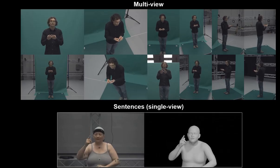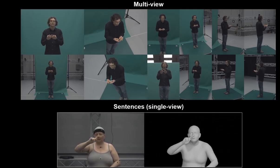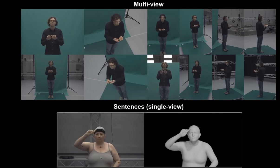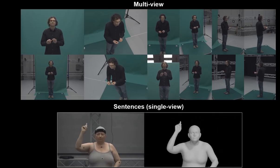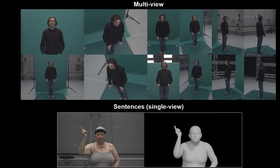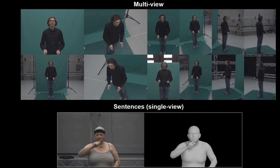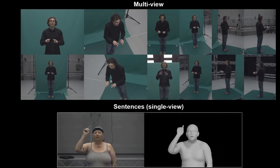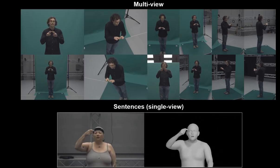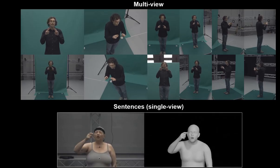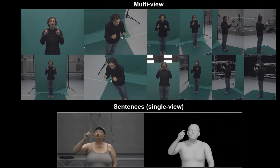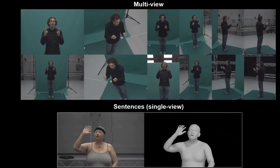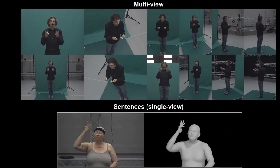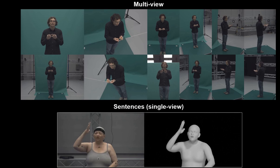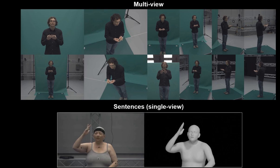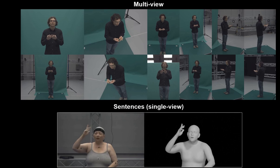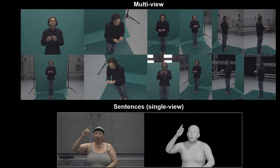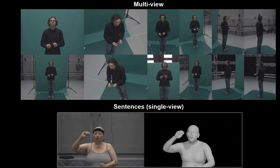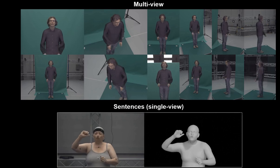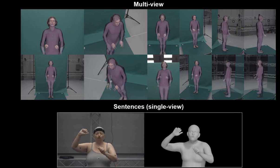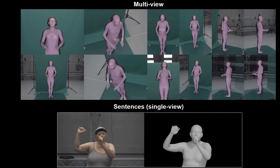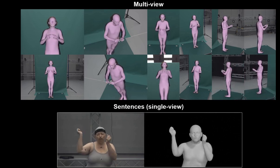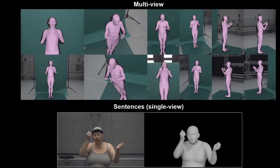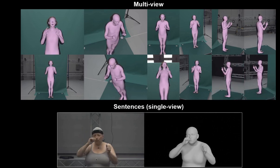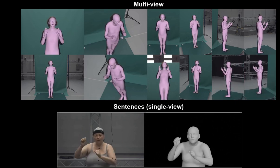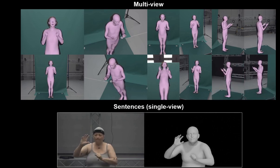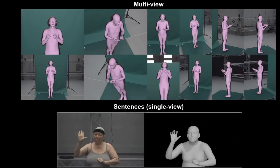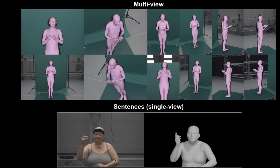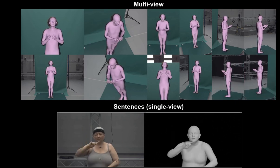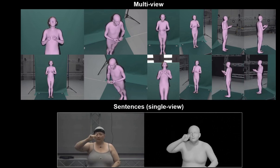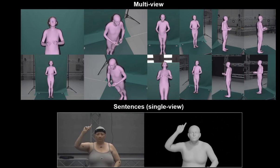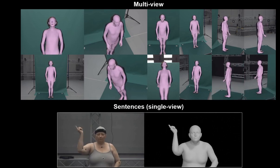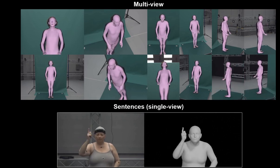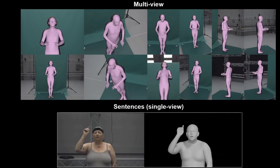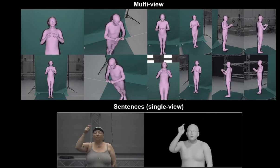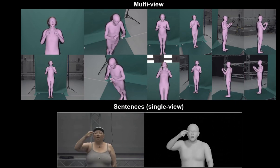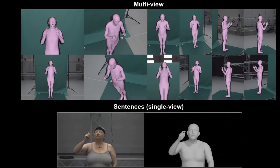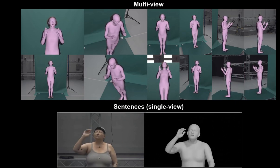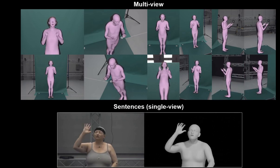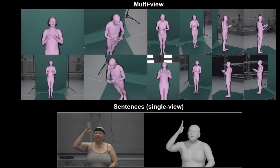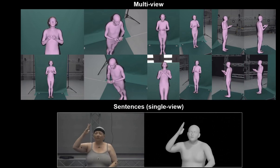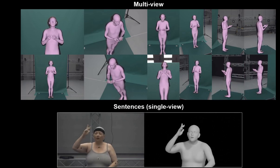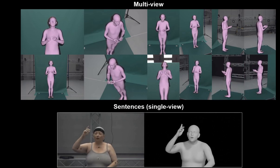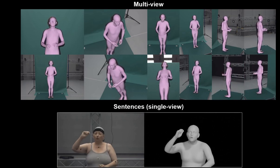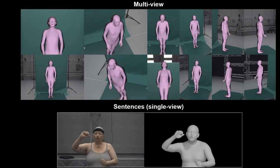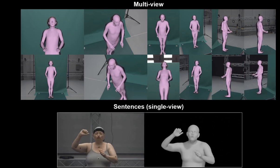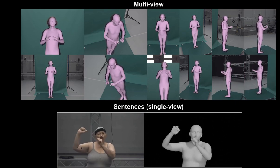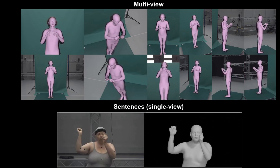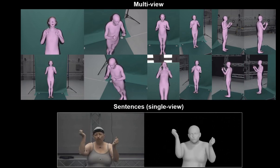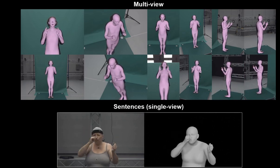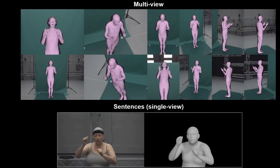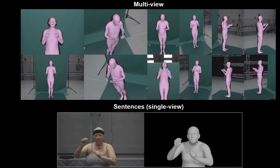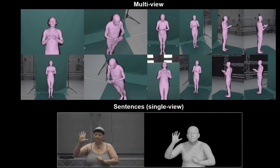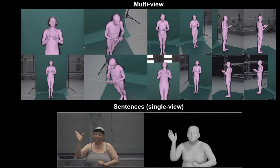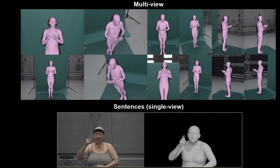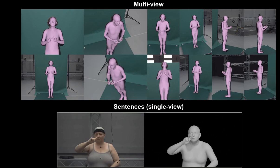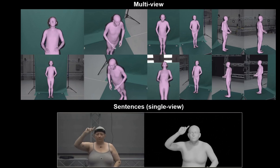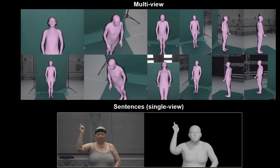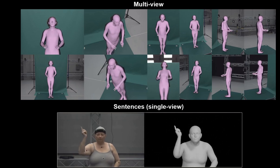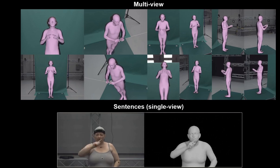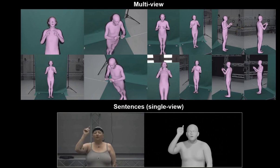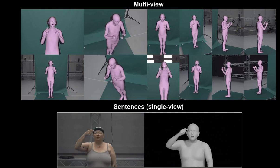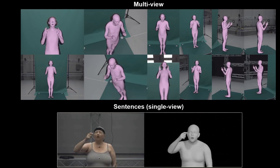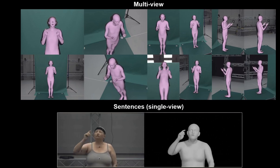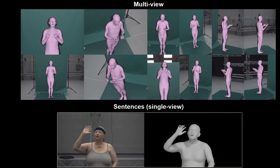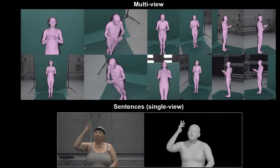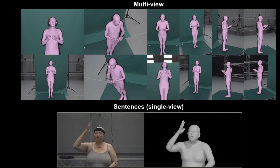to work on single view isolated signs, it can be easily extended to multiple views and sentences. The rest